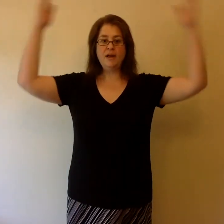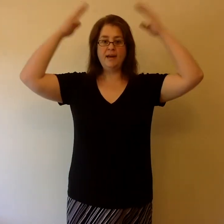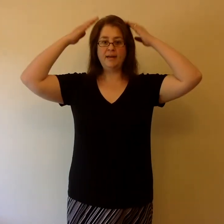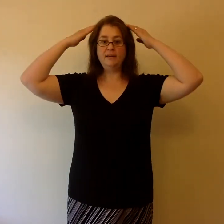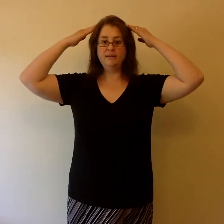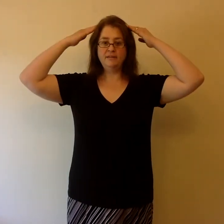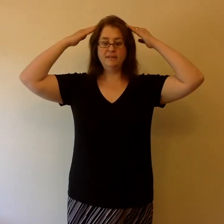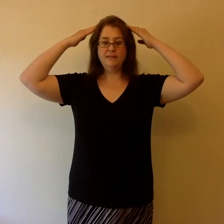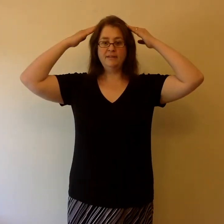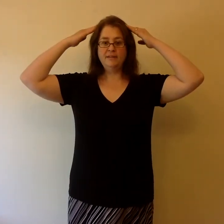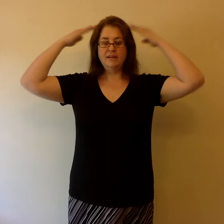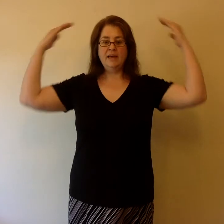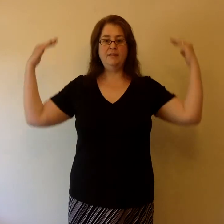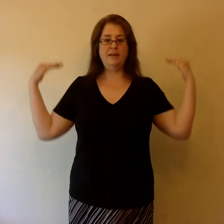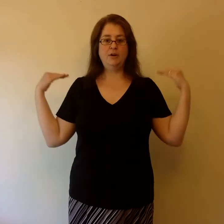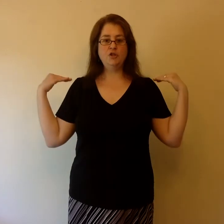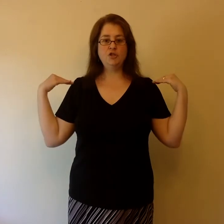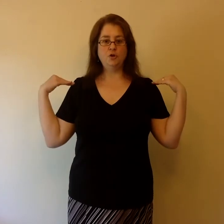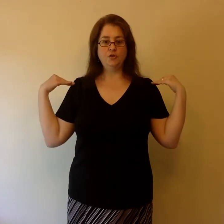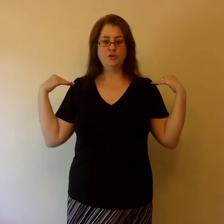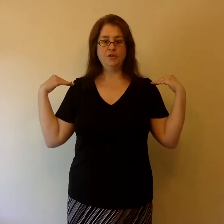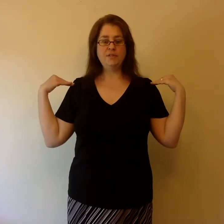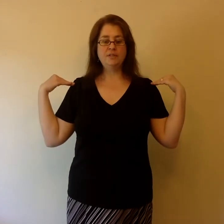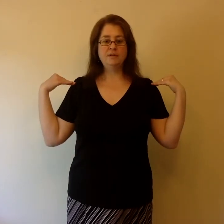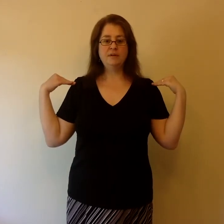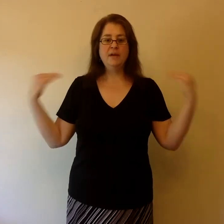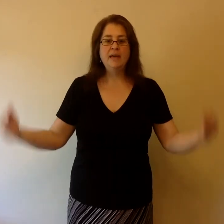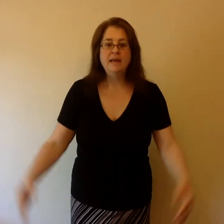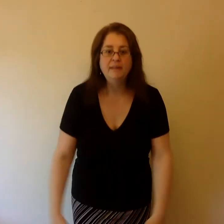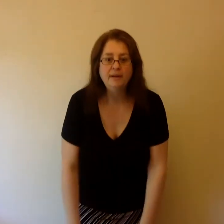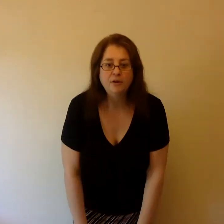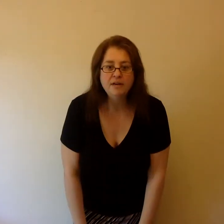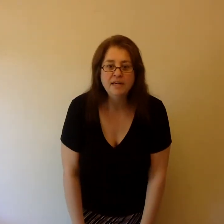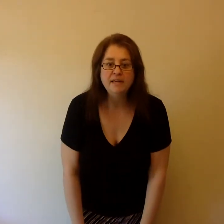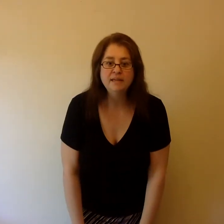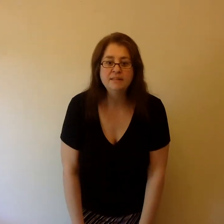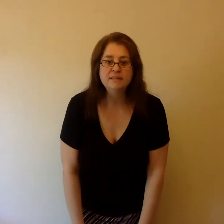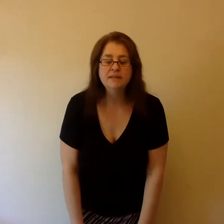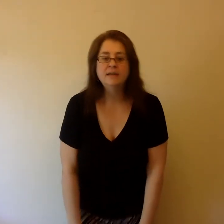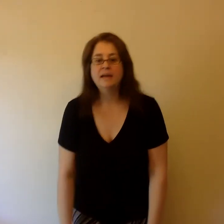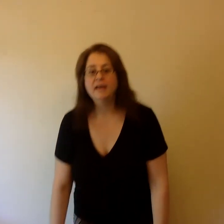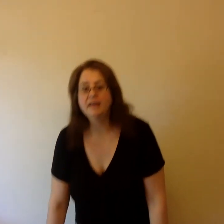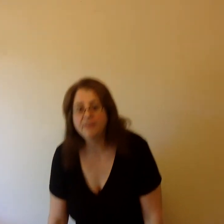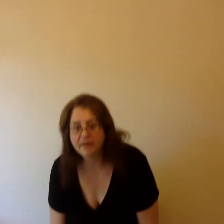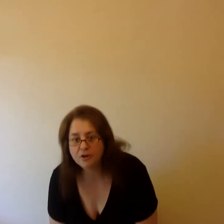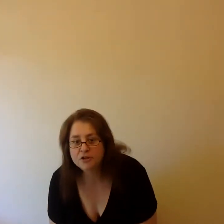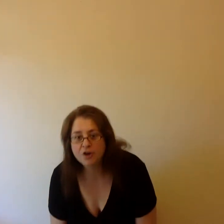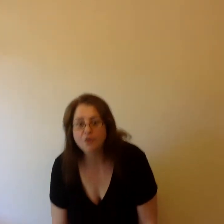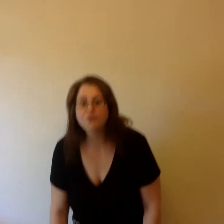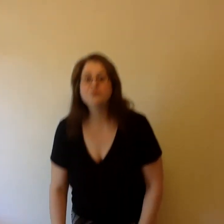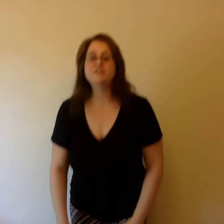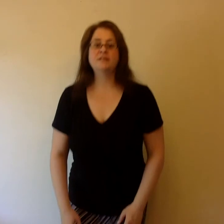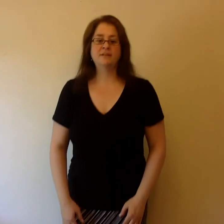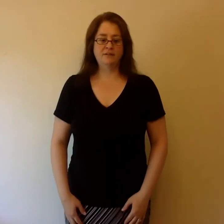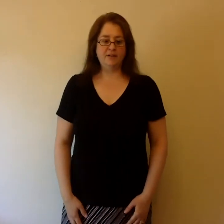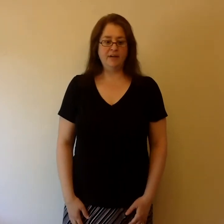head, and then our shoulders, and then our knees, and then our toes. Okay,